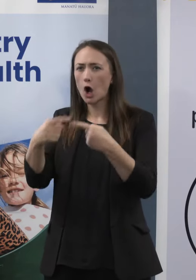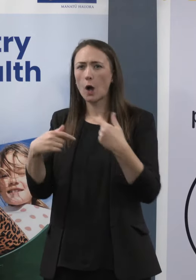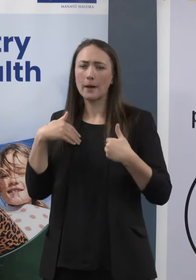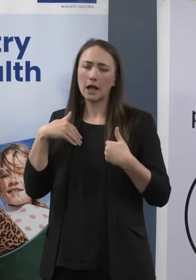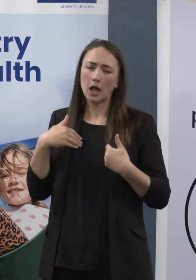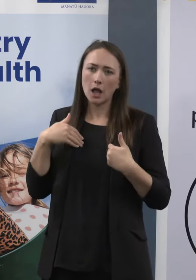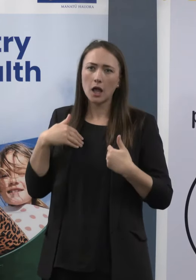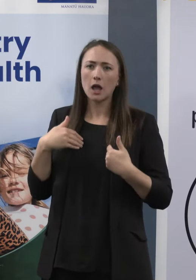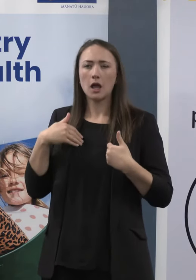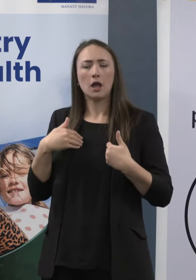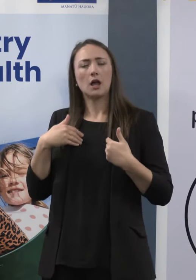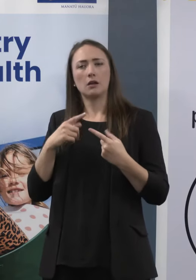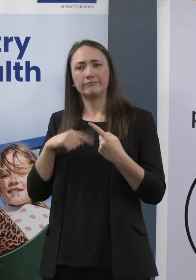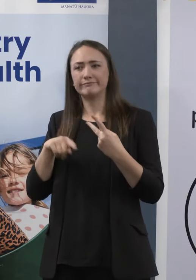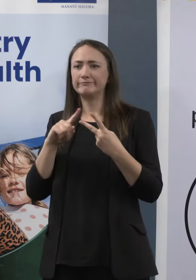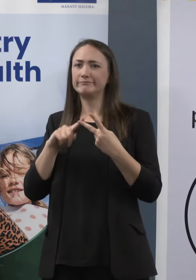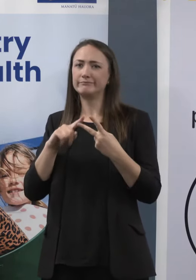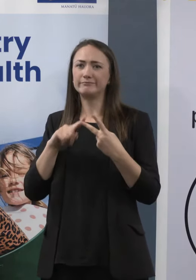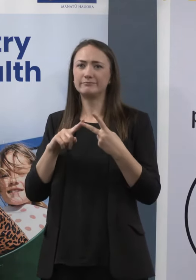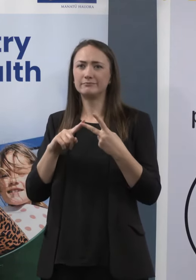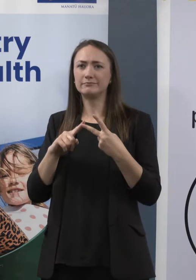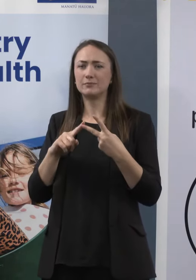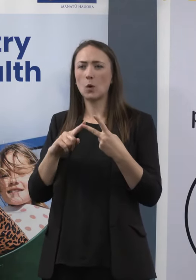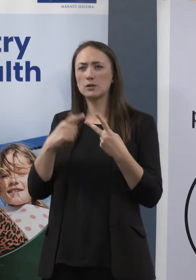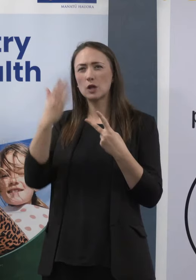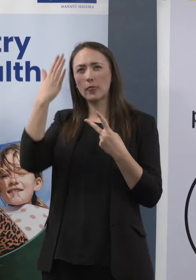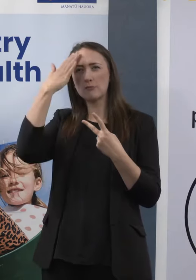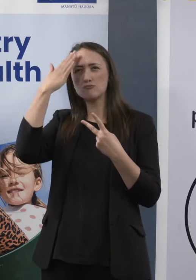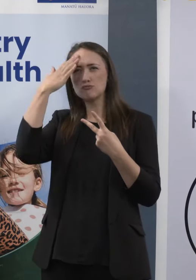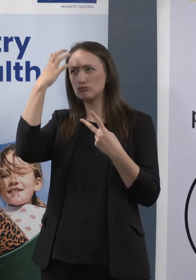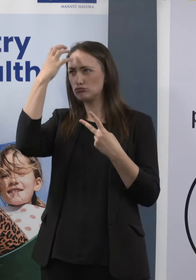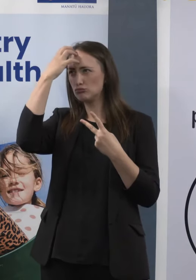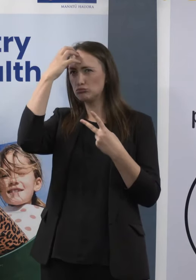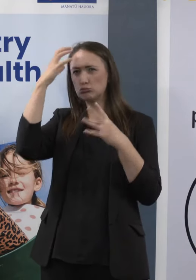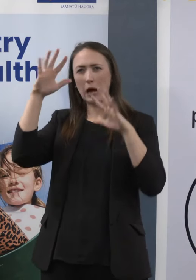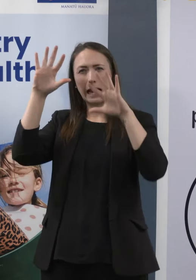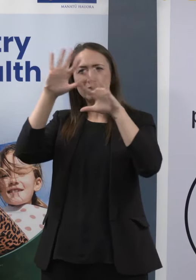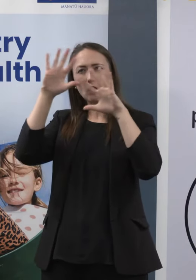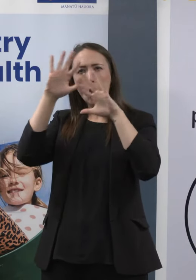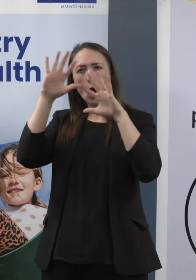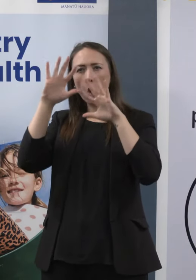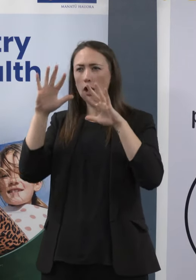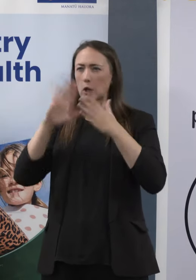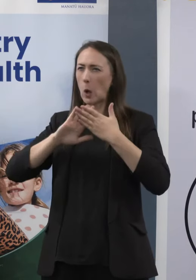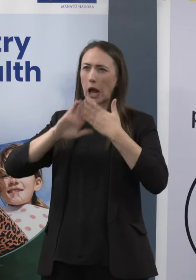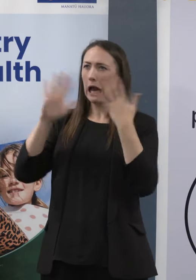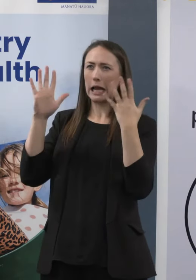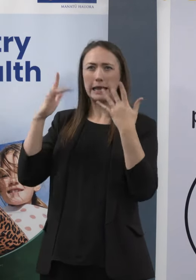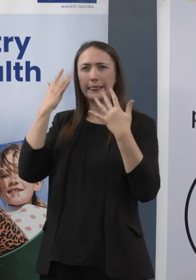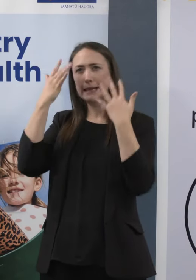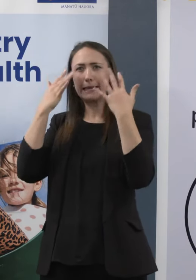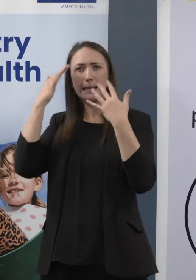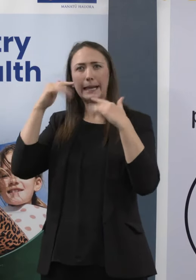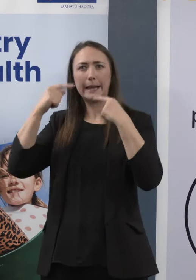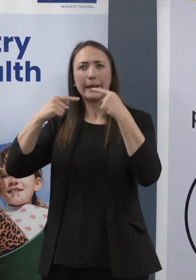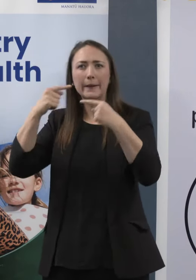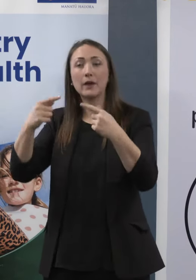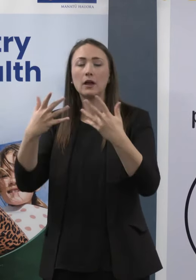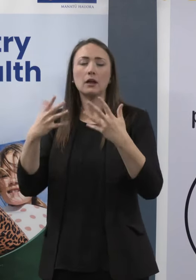time and also this brain fog, which is a real thing. But thankfully for me,